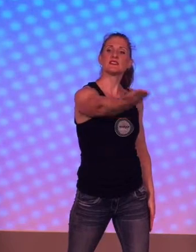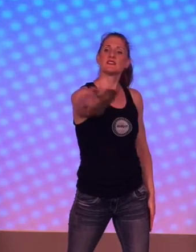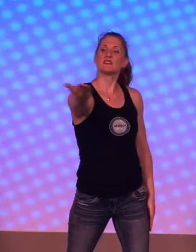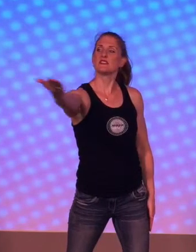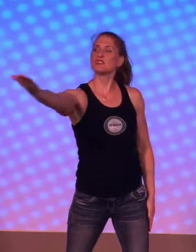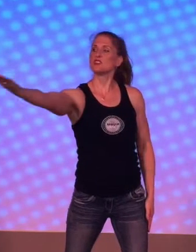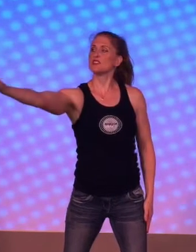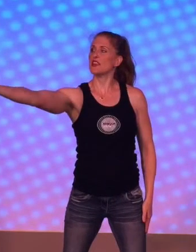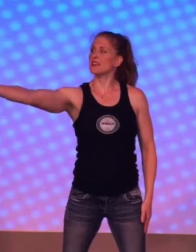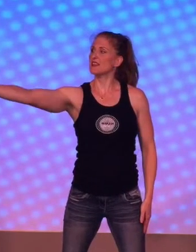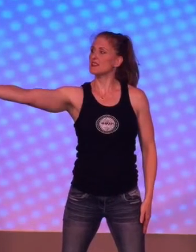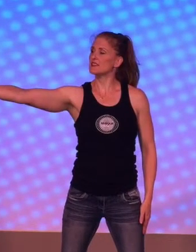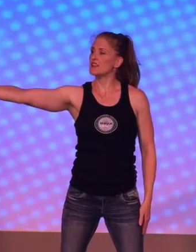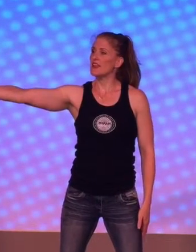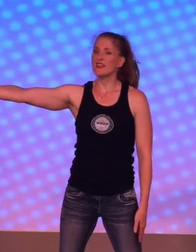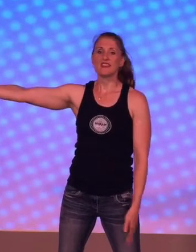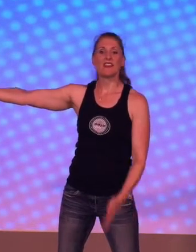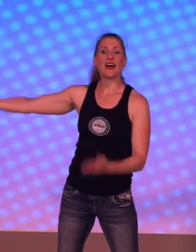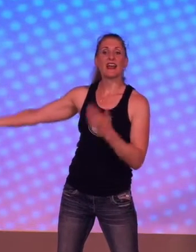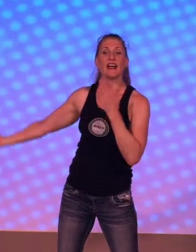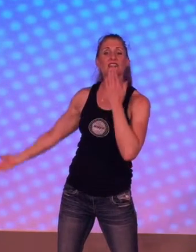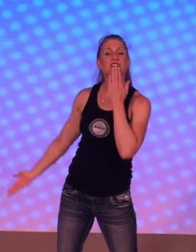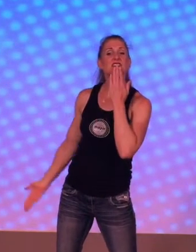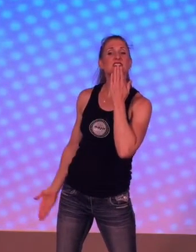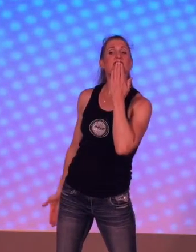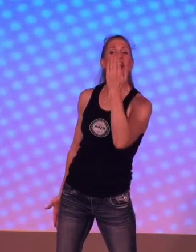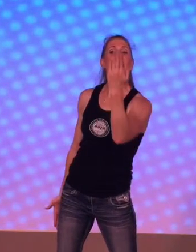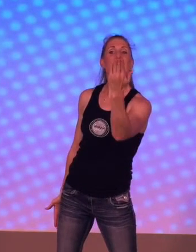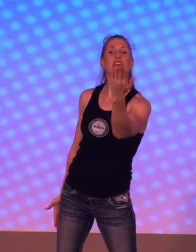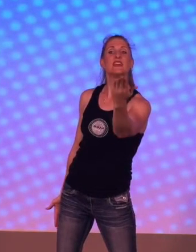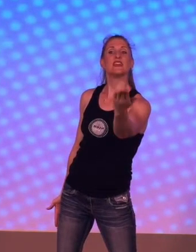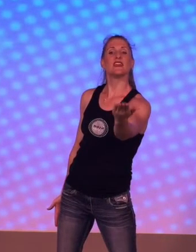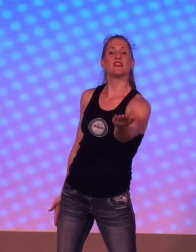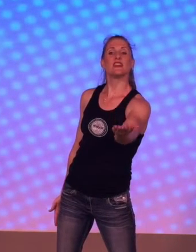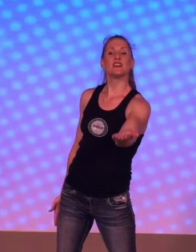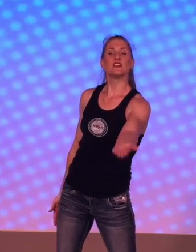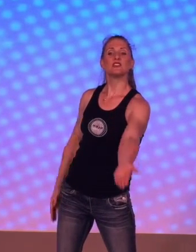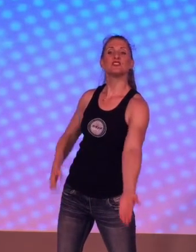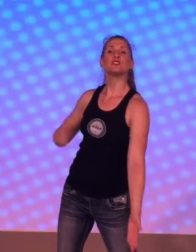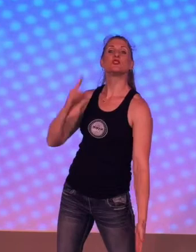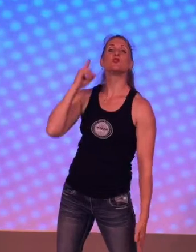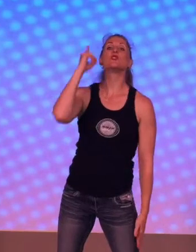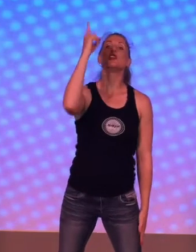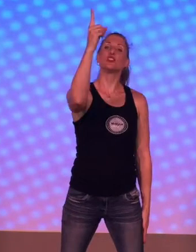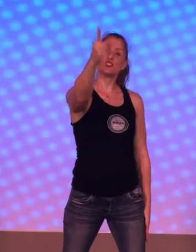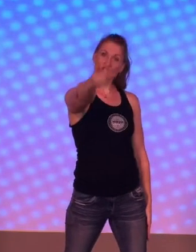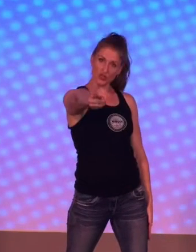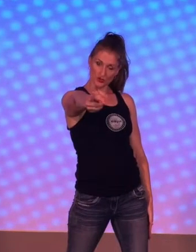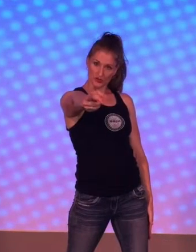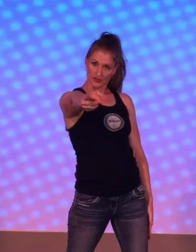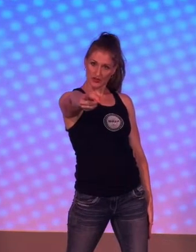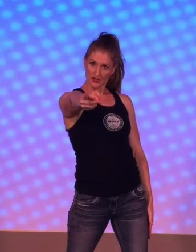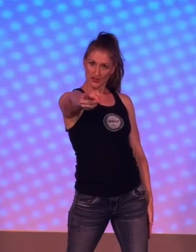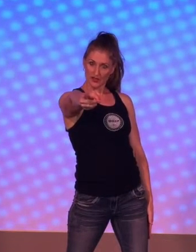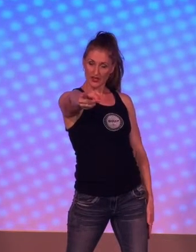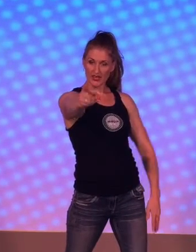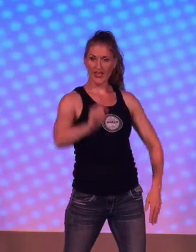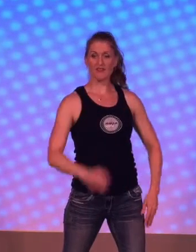is just like this. That I said to you. Again,